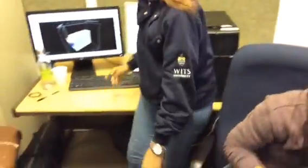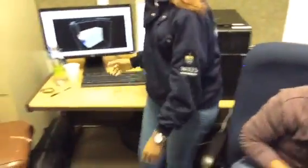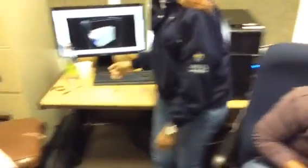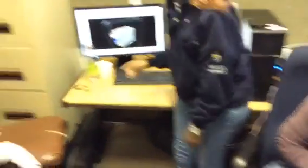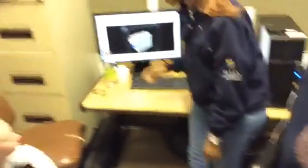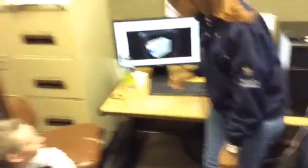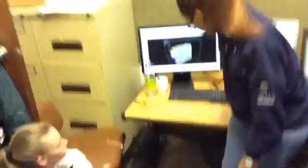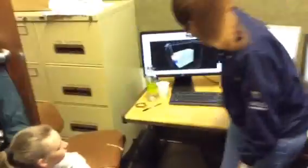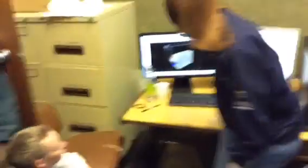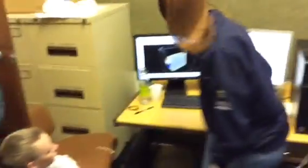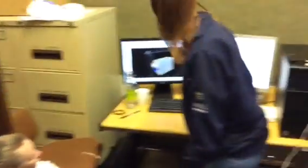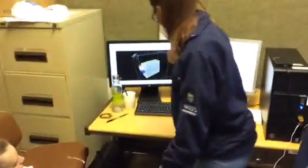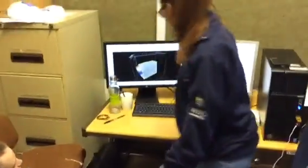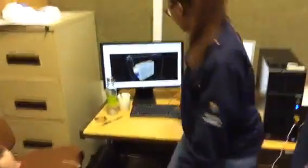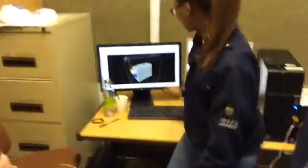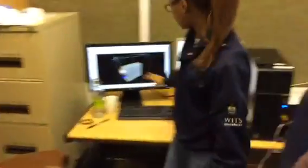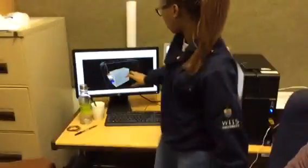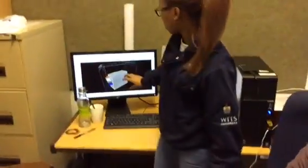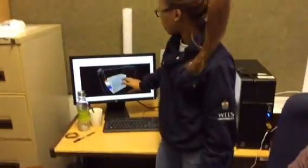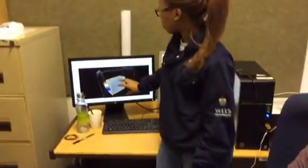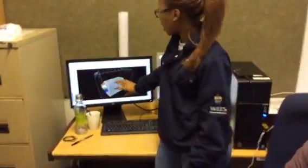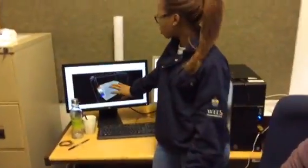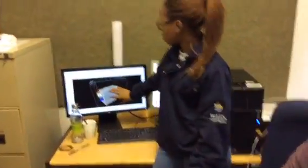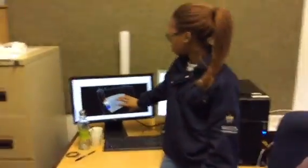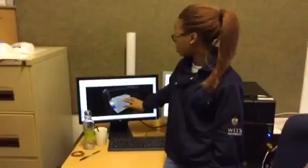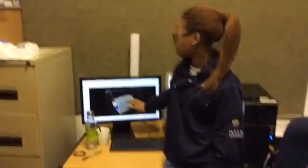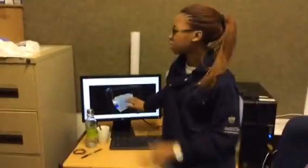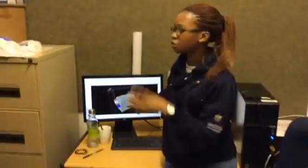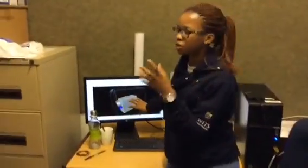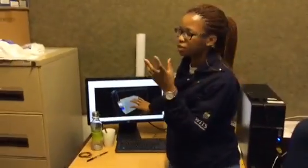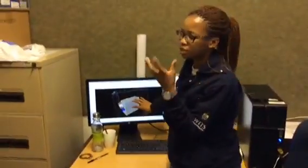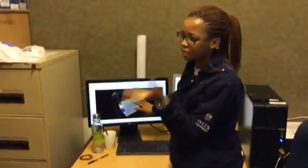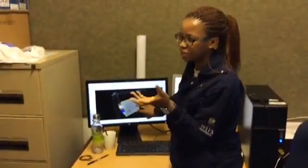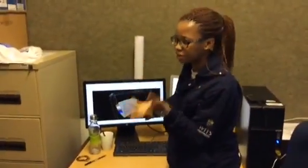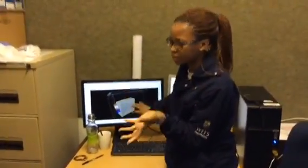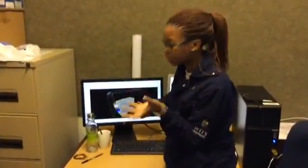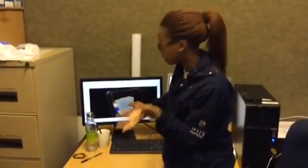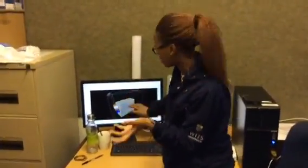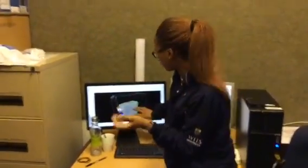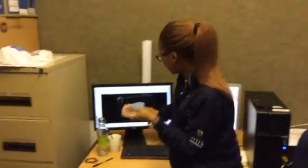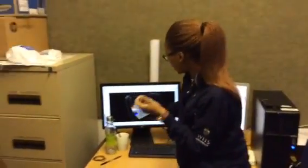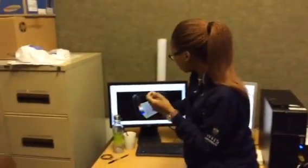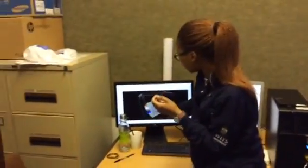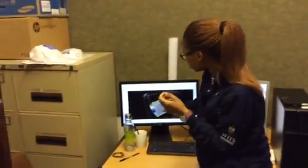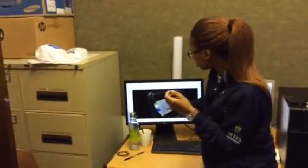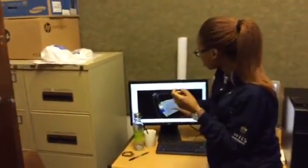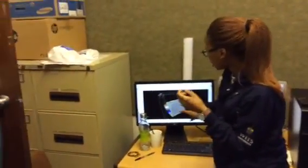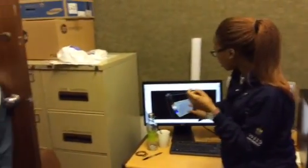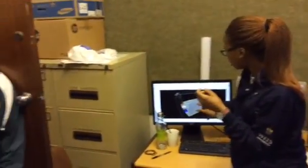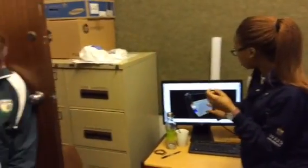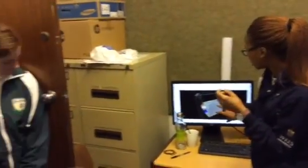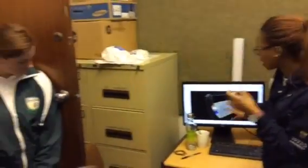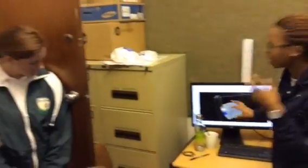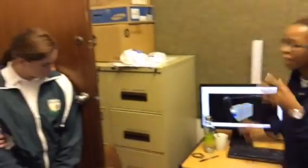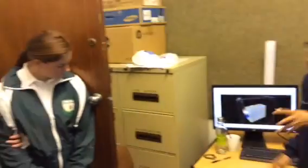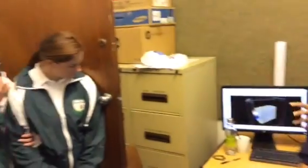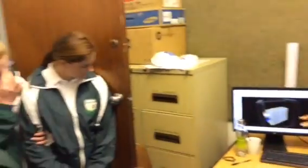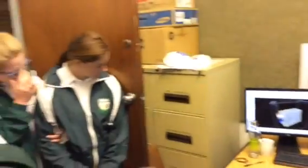okay so imagine imagine is what seismic is imagine an x-ray